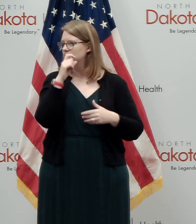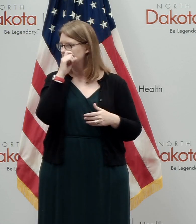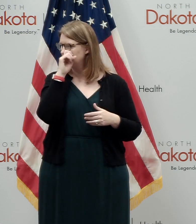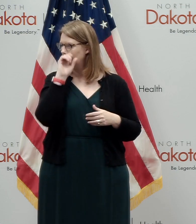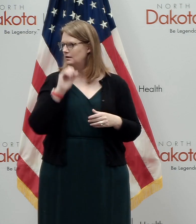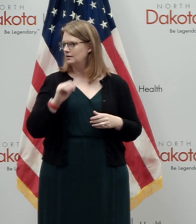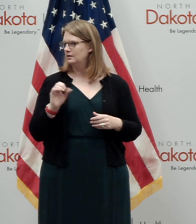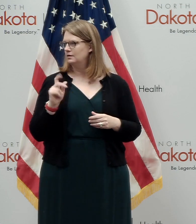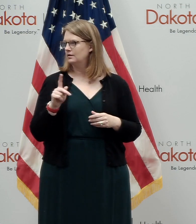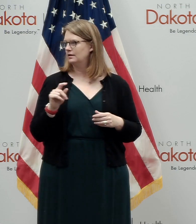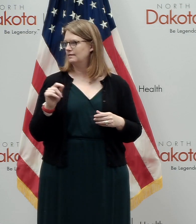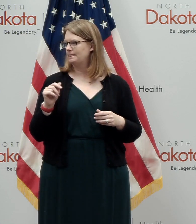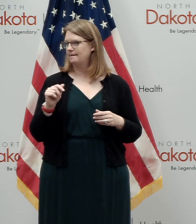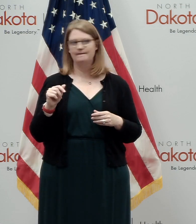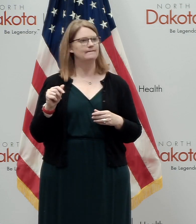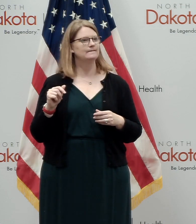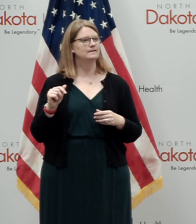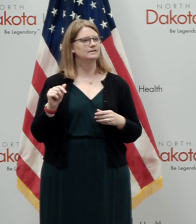Okay.